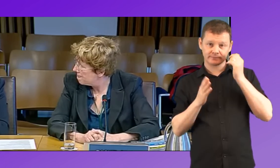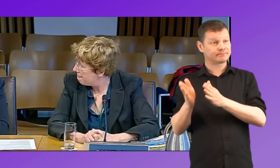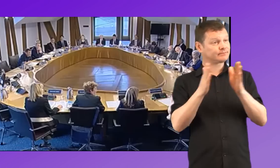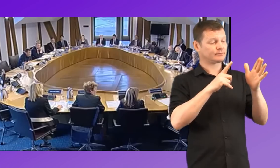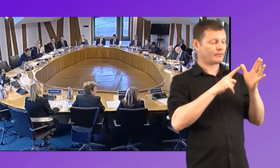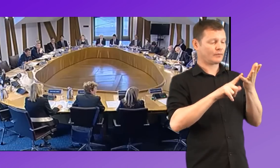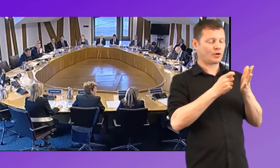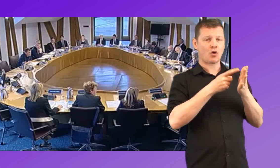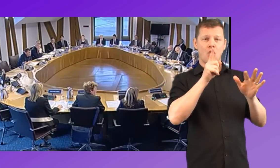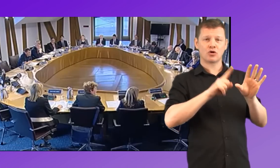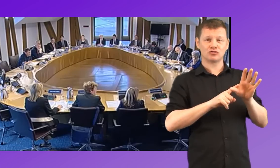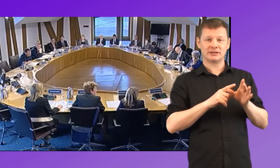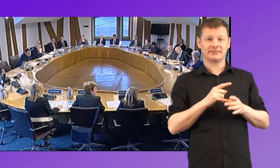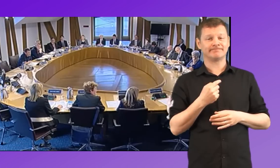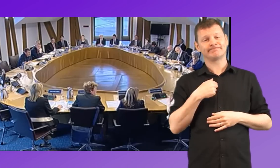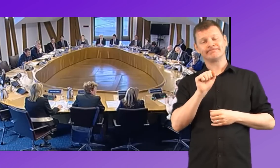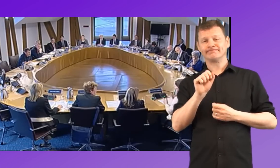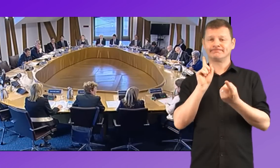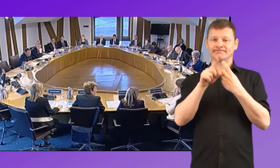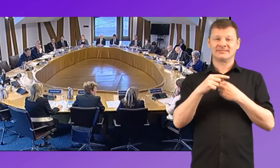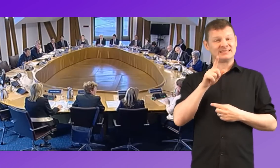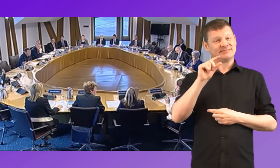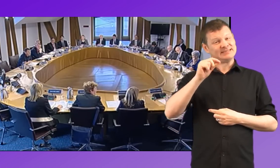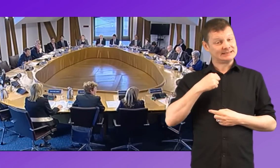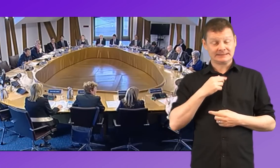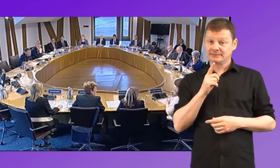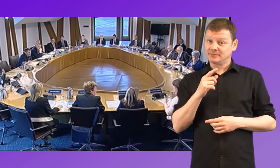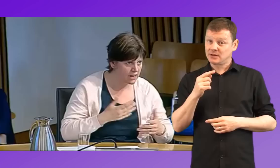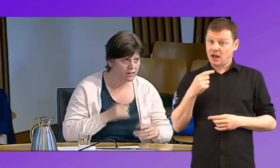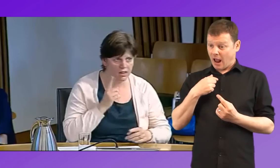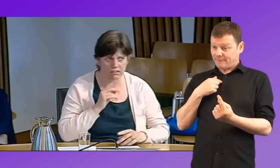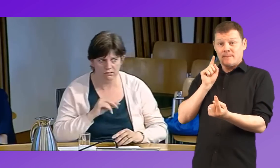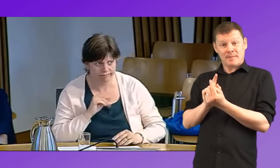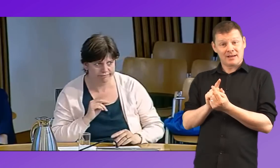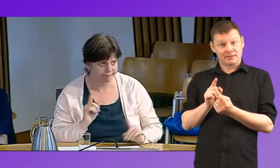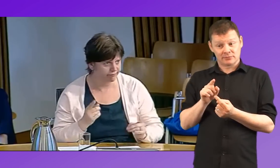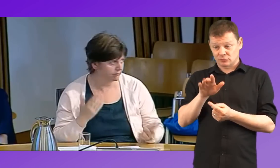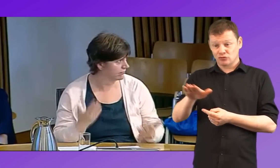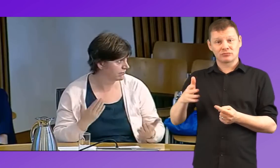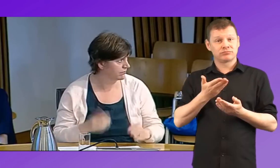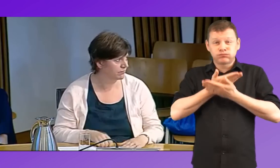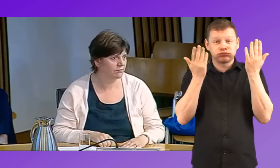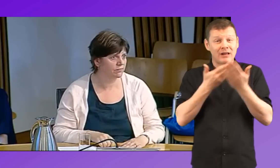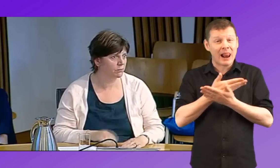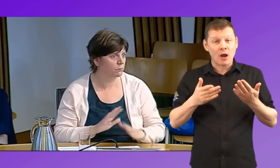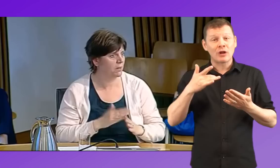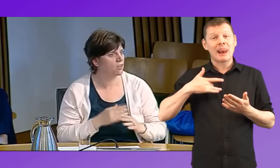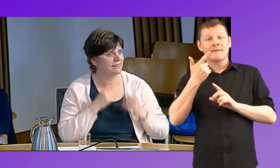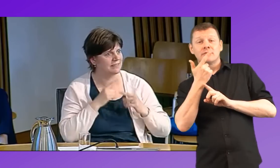And I'd have to say quite, it's a little bit sad. mean, I've, met languages people who are, who don't live in the rural area, you know, who are in,